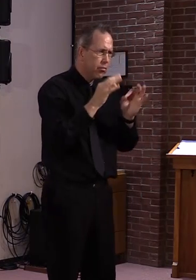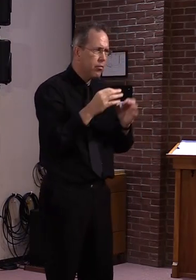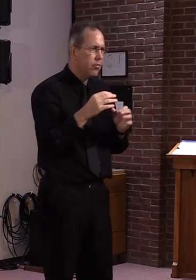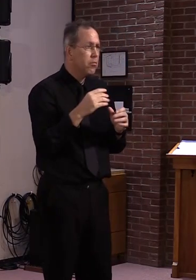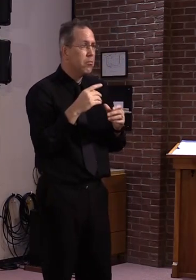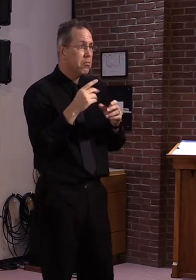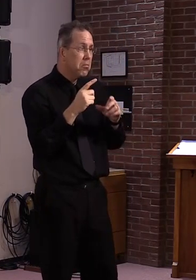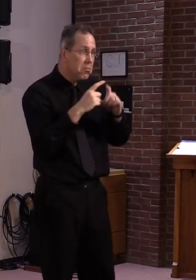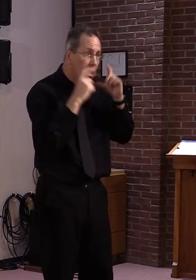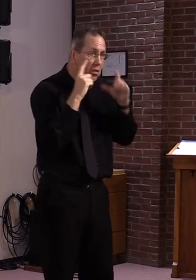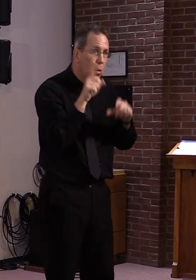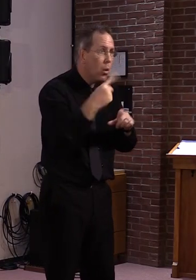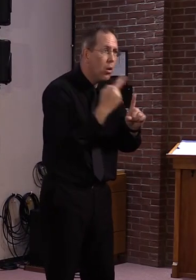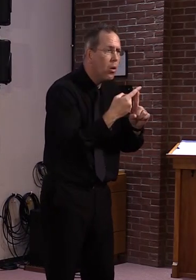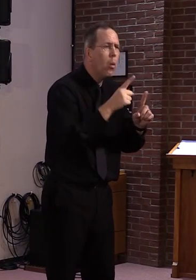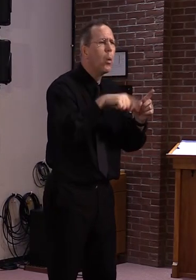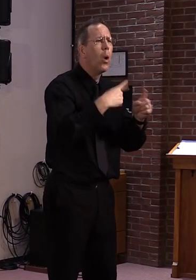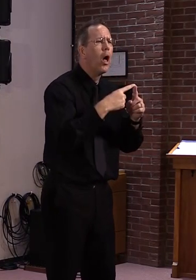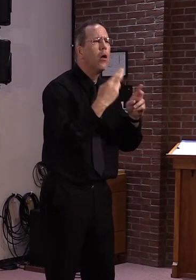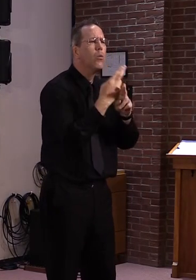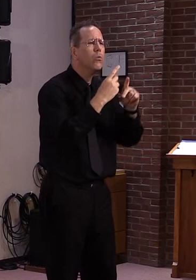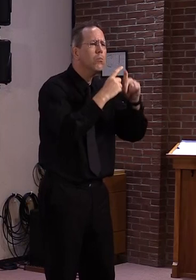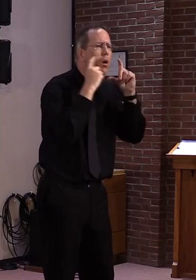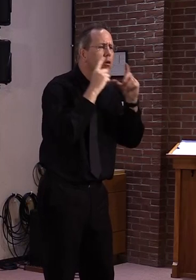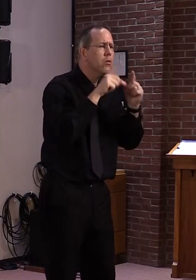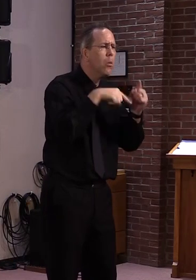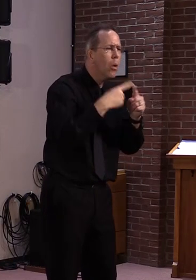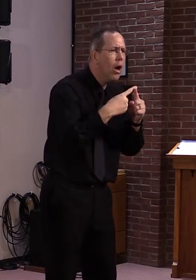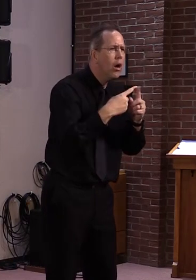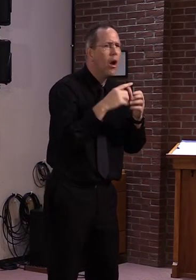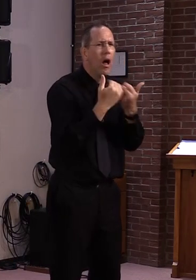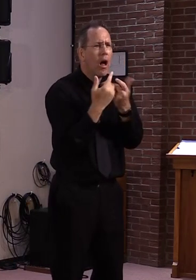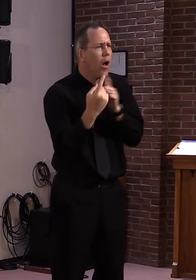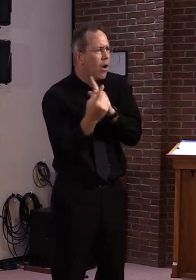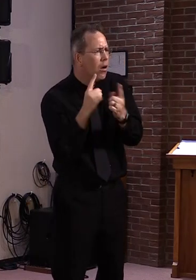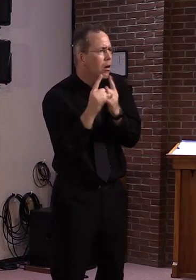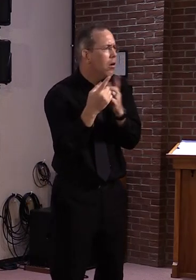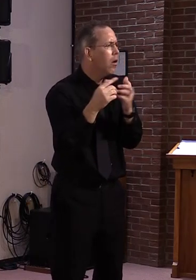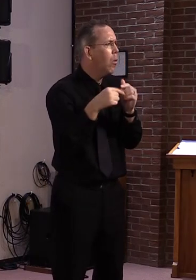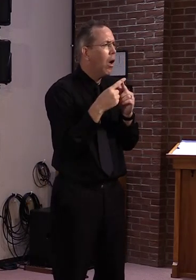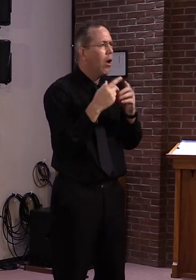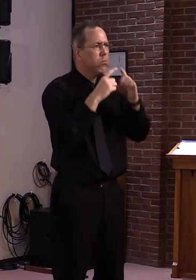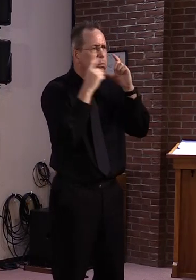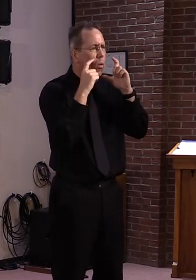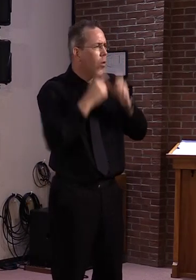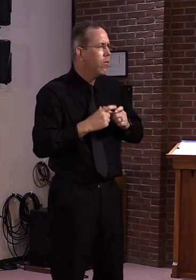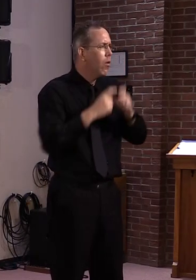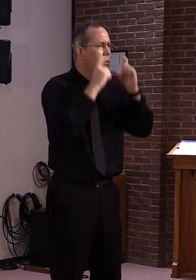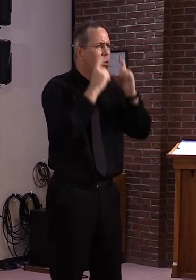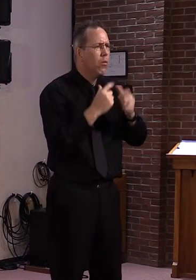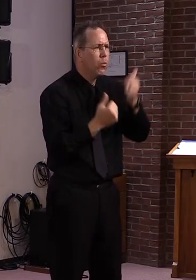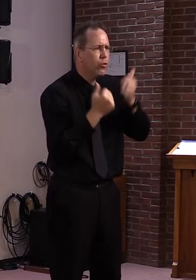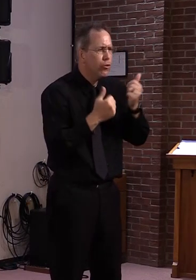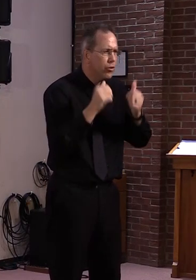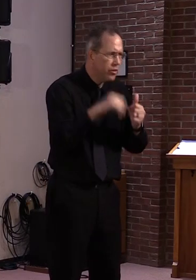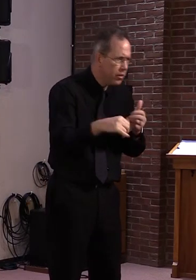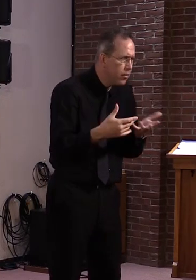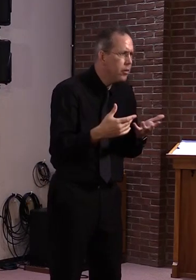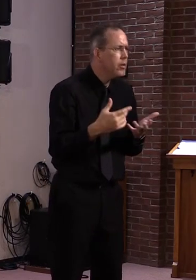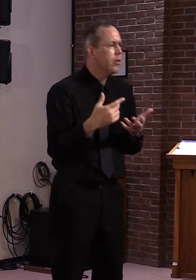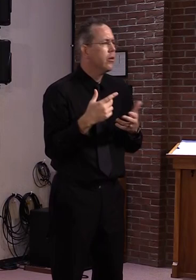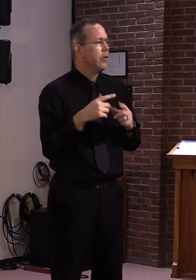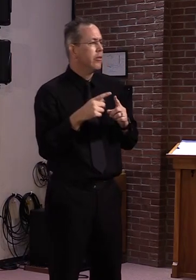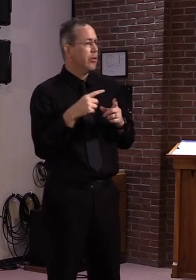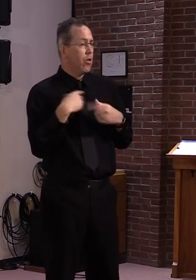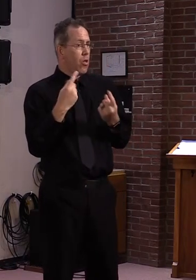as we move forward. So we're going to do this on a broad platform basis. It's not going to only be the health department that